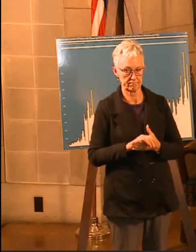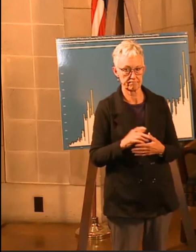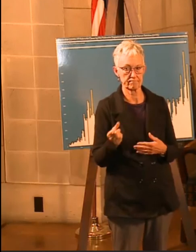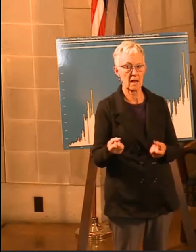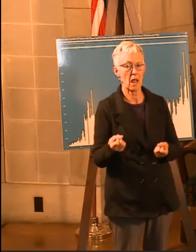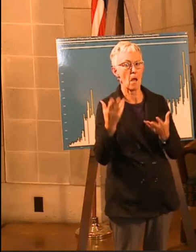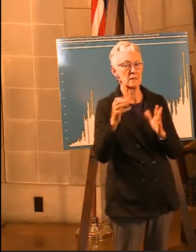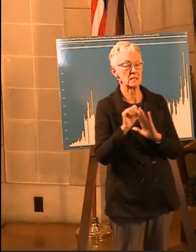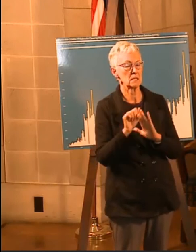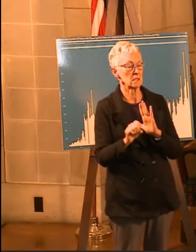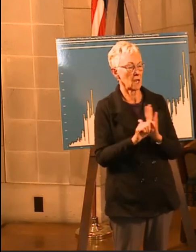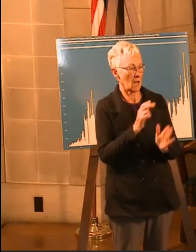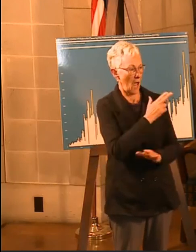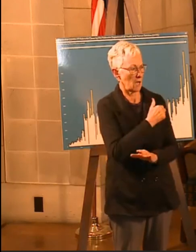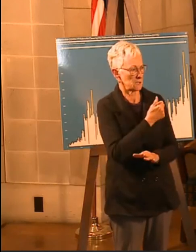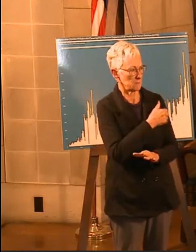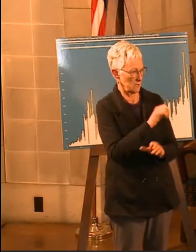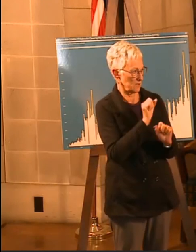for staffing?